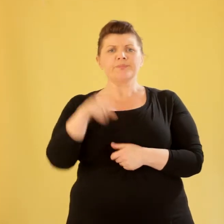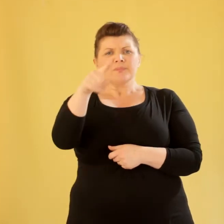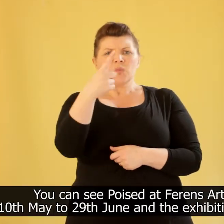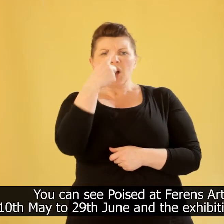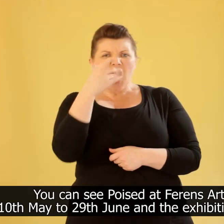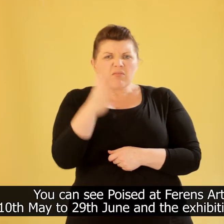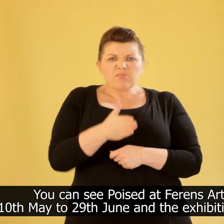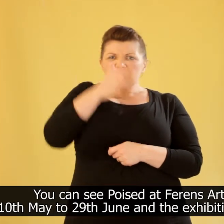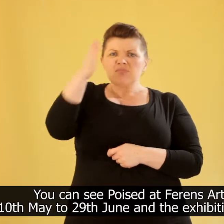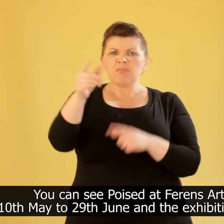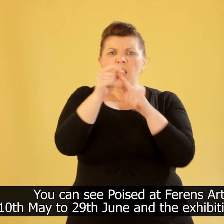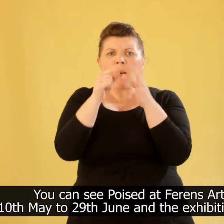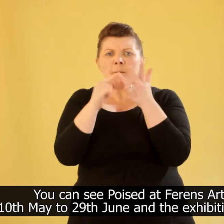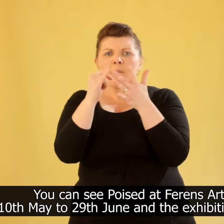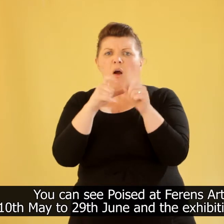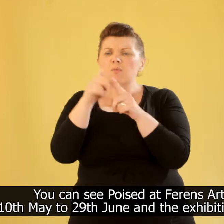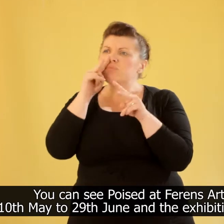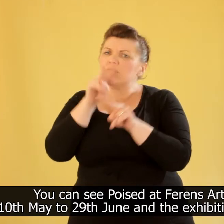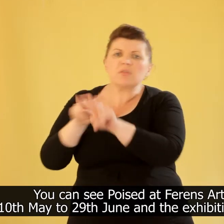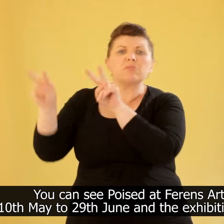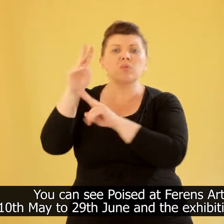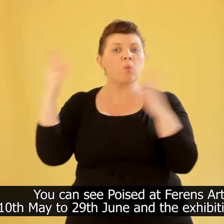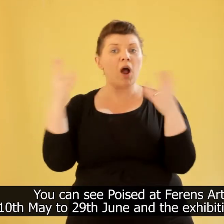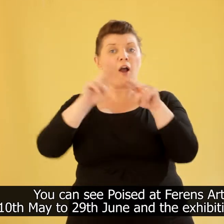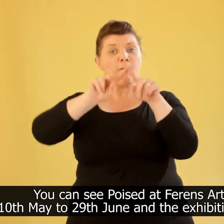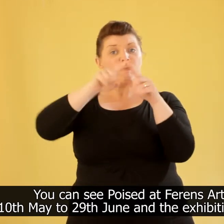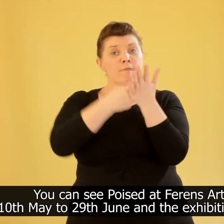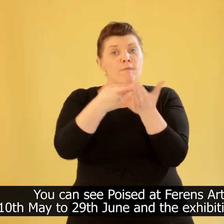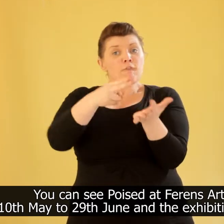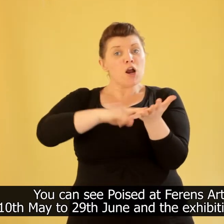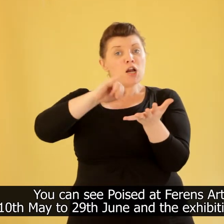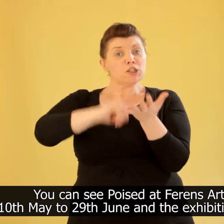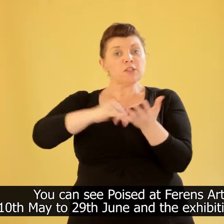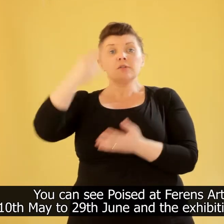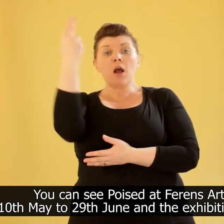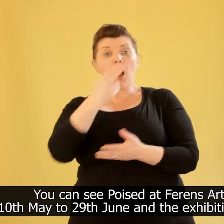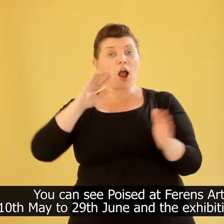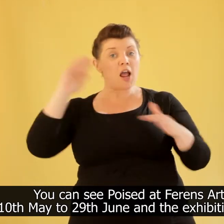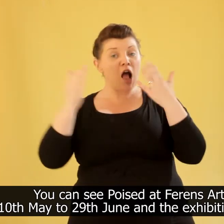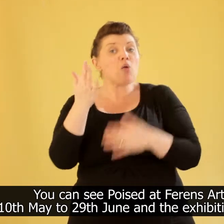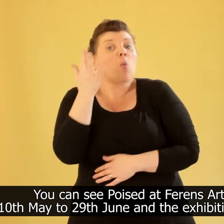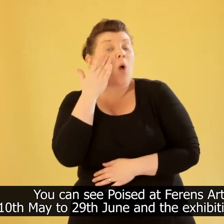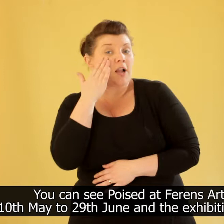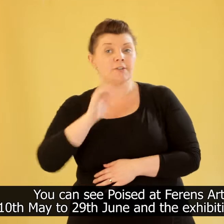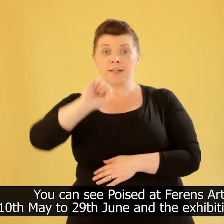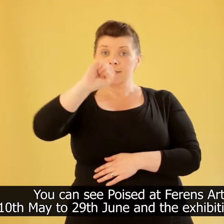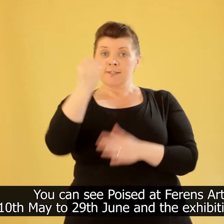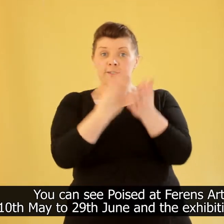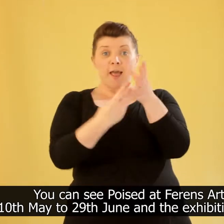You can see Poised at Ferren's Art Gallery from 10th May to 29th June, and the exhibition is free to get